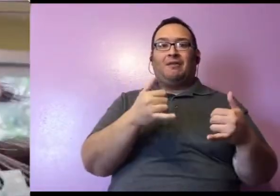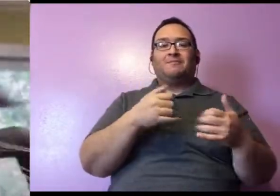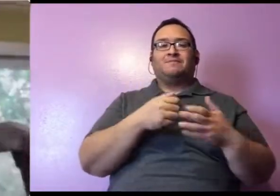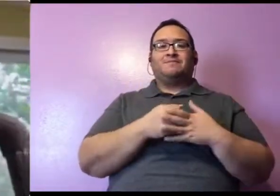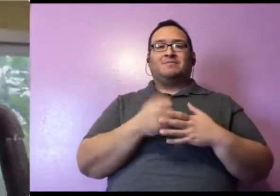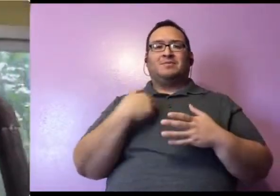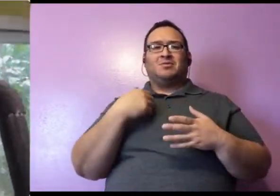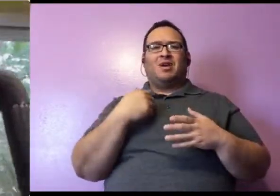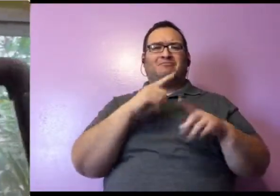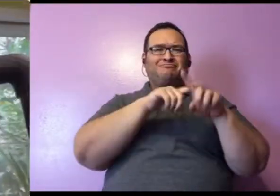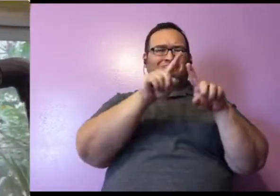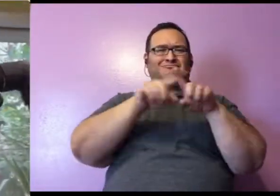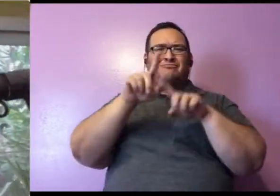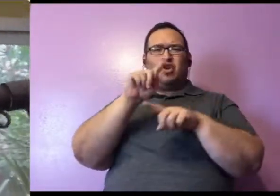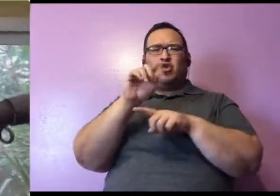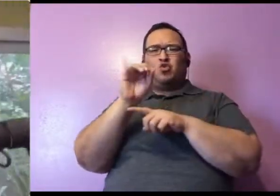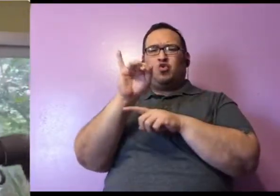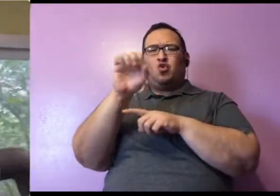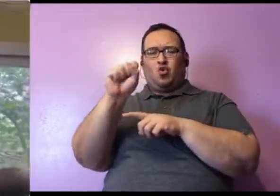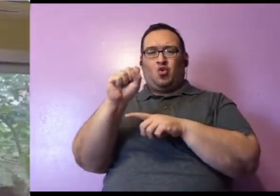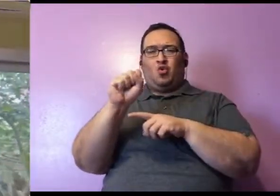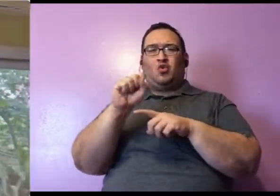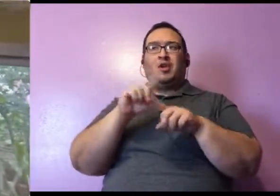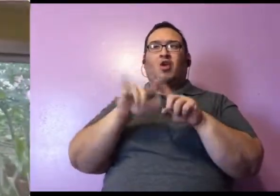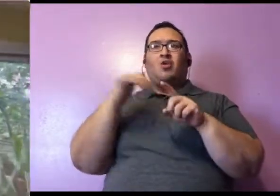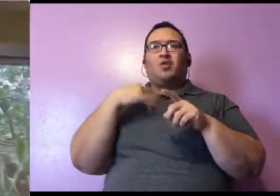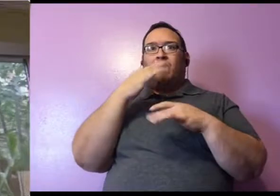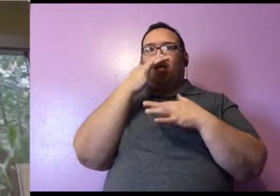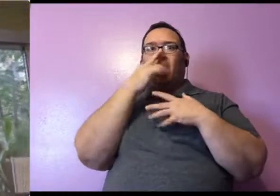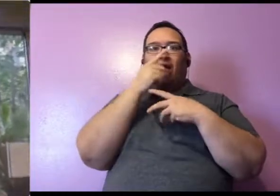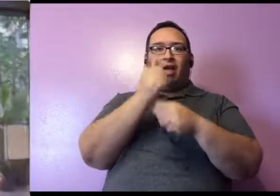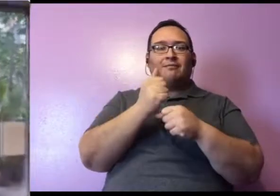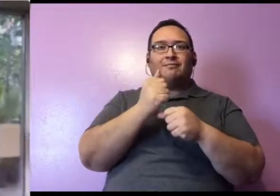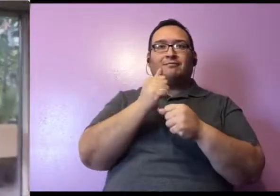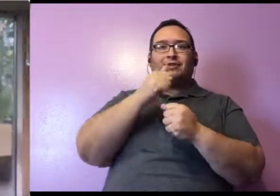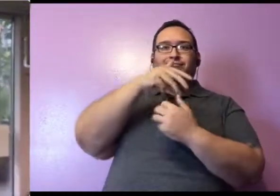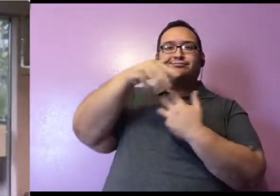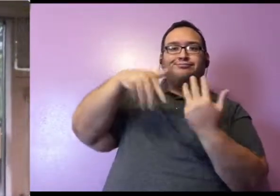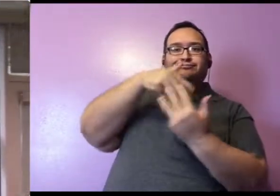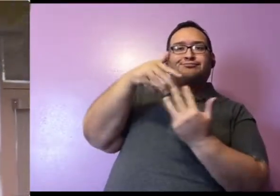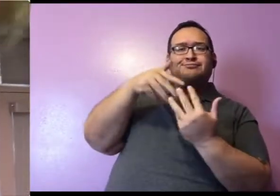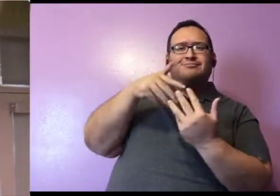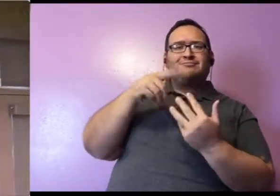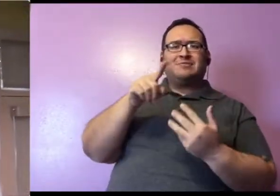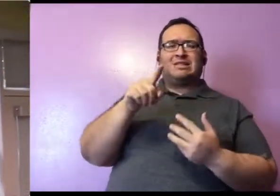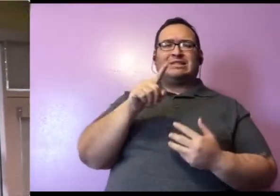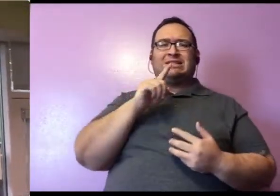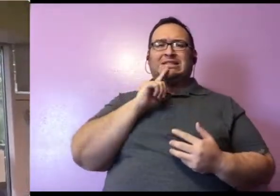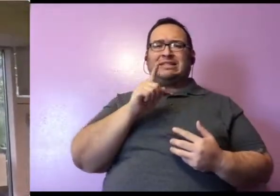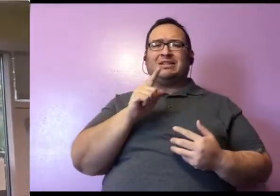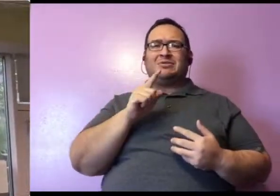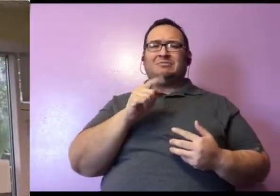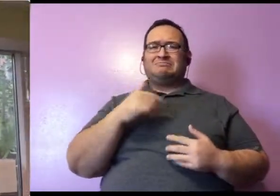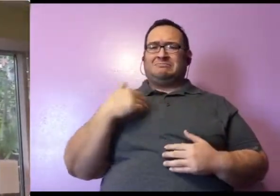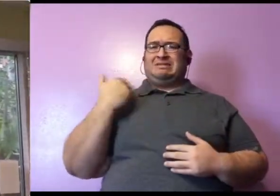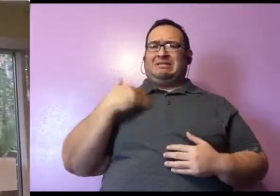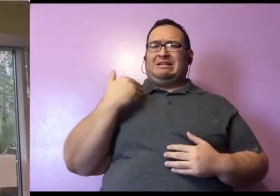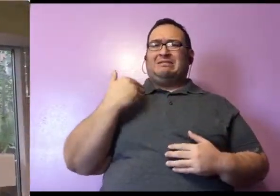toys and other enrichment items for her to hang around with today. She's still a very young animal. And